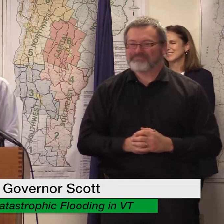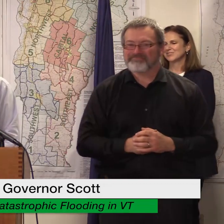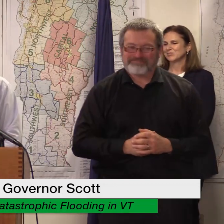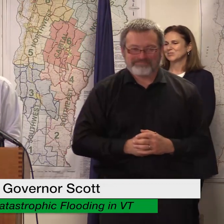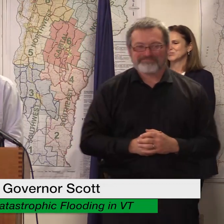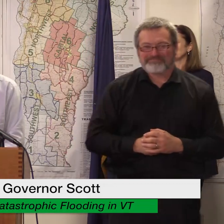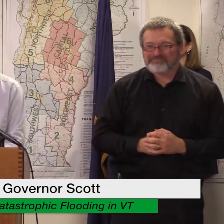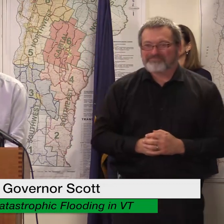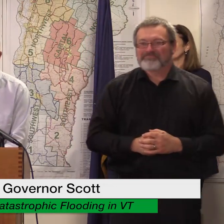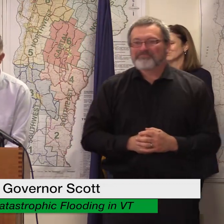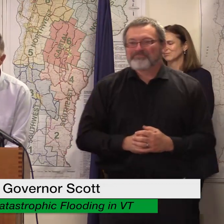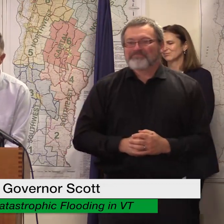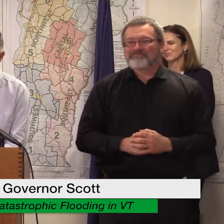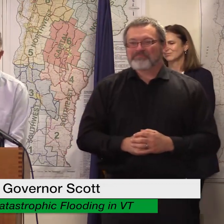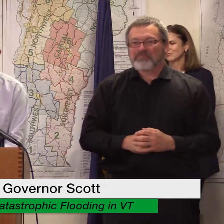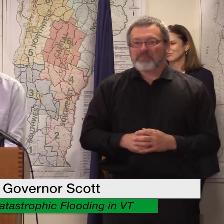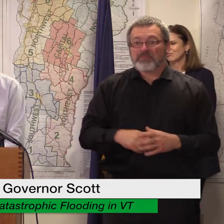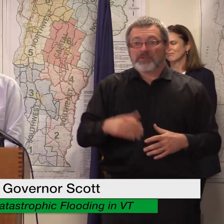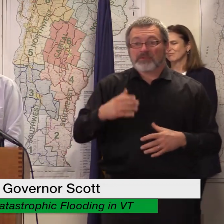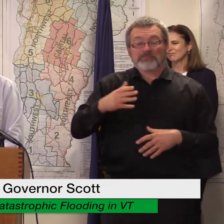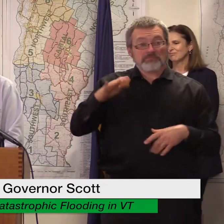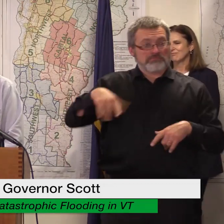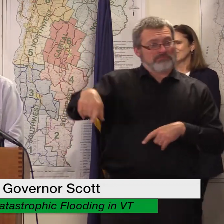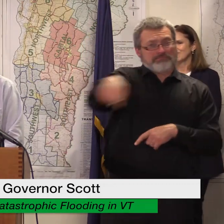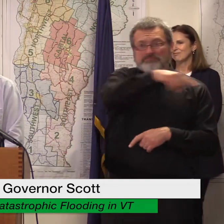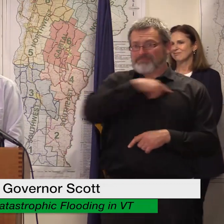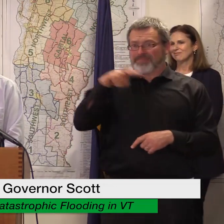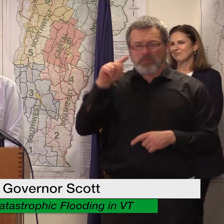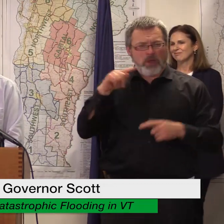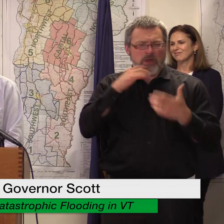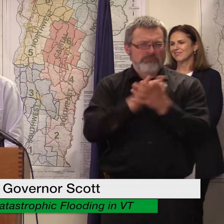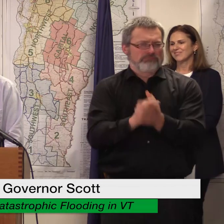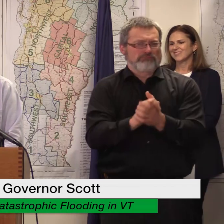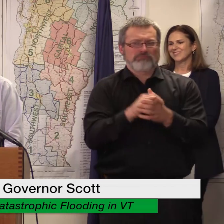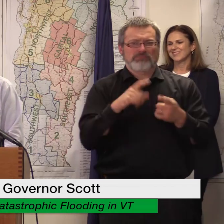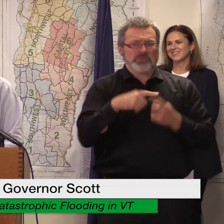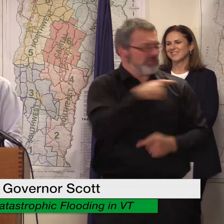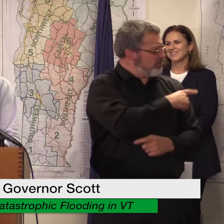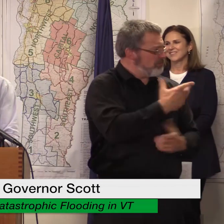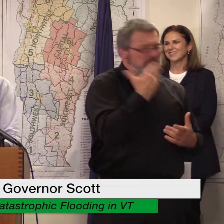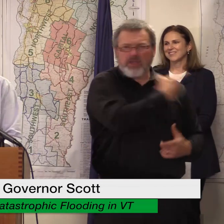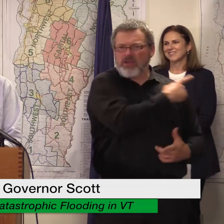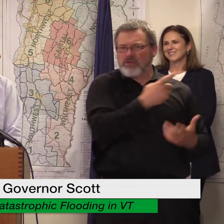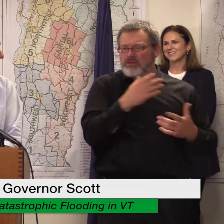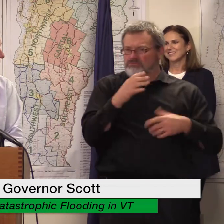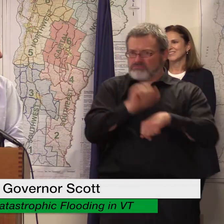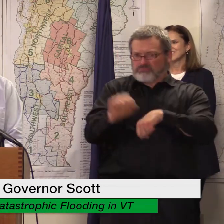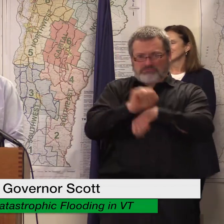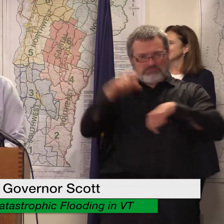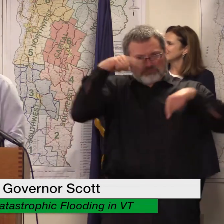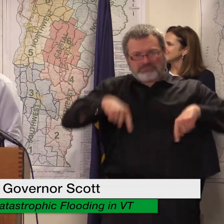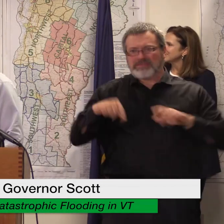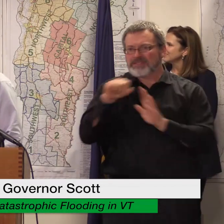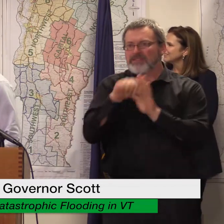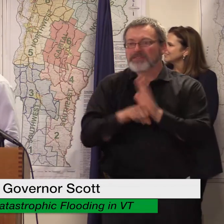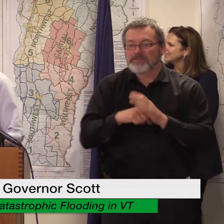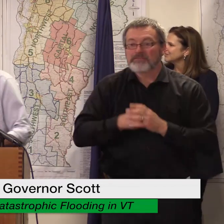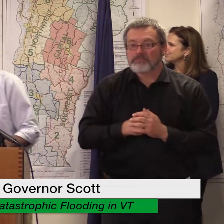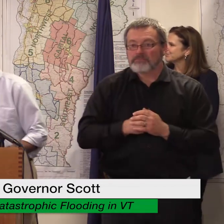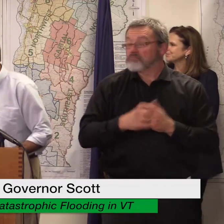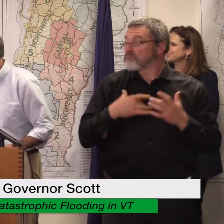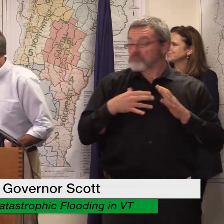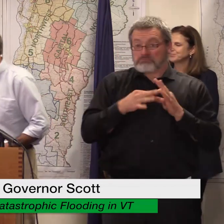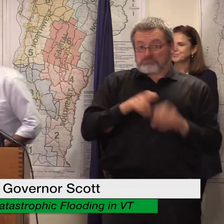and on behalf of all Vermonters again congratulations thank you for your service so with that I'll turn it over to Mr. Morrison